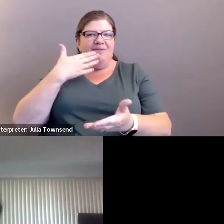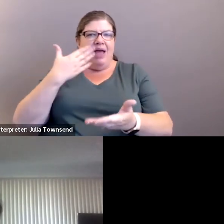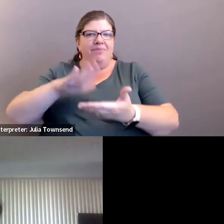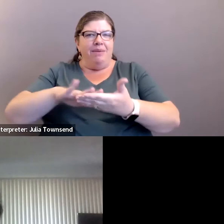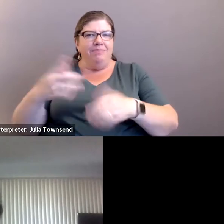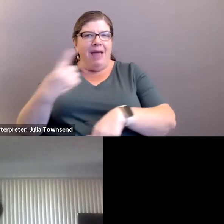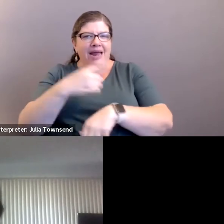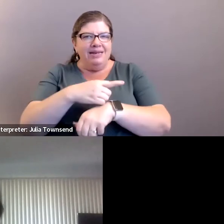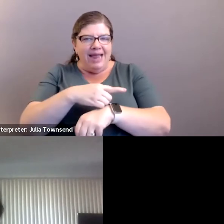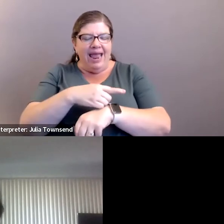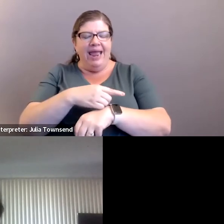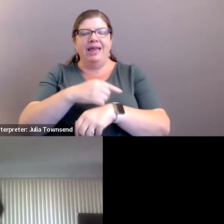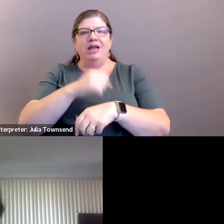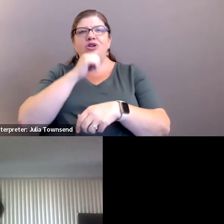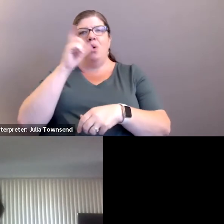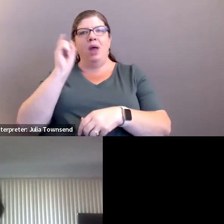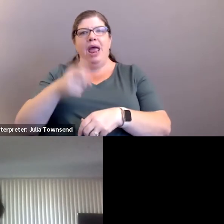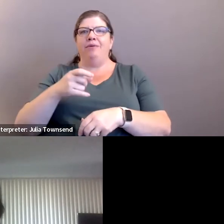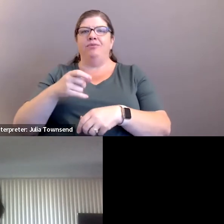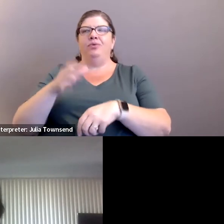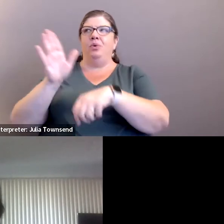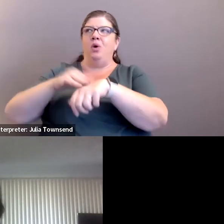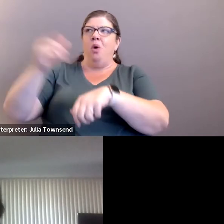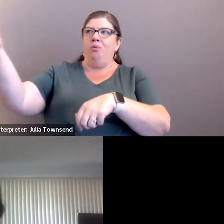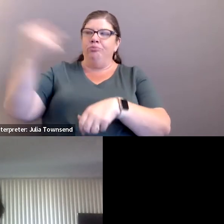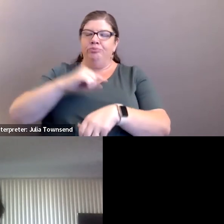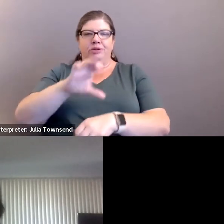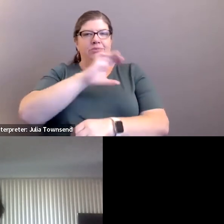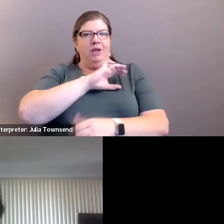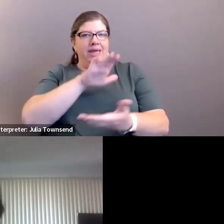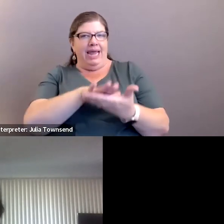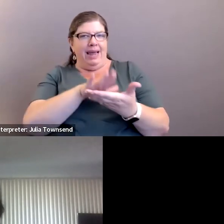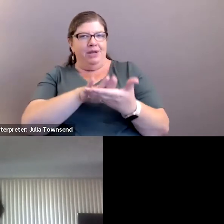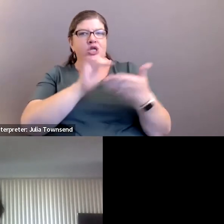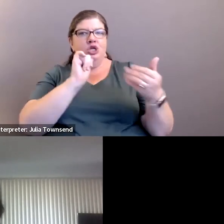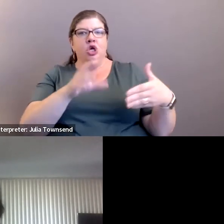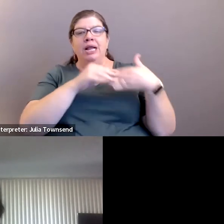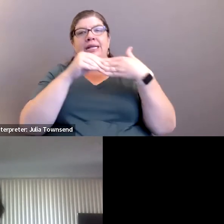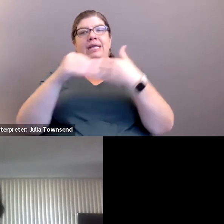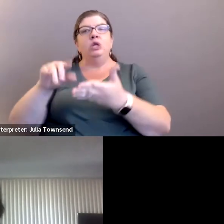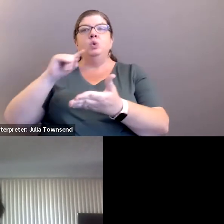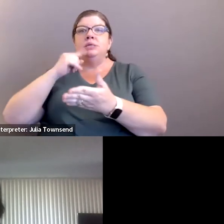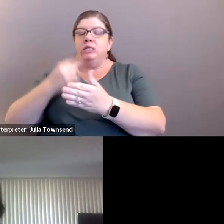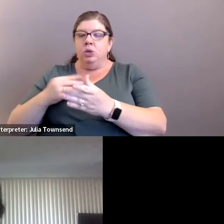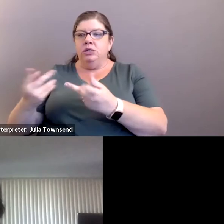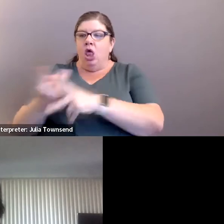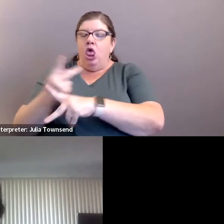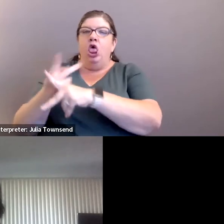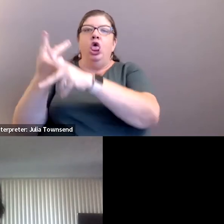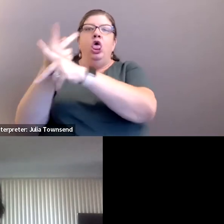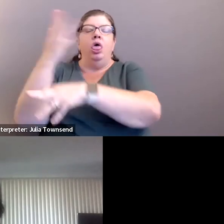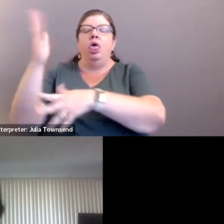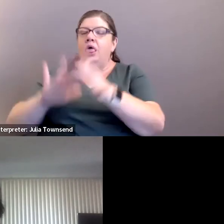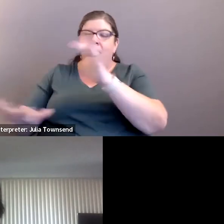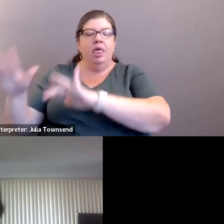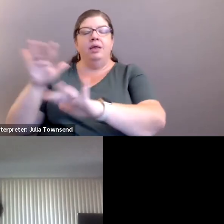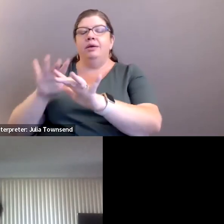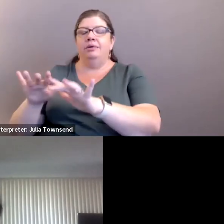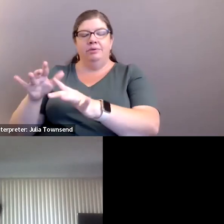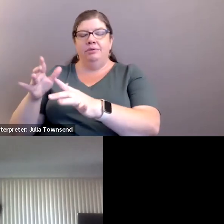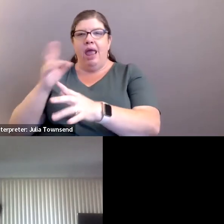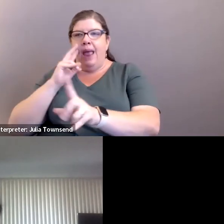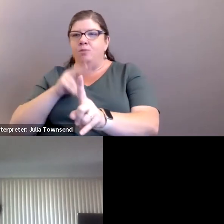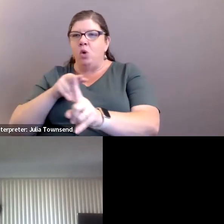day and, and don't have to resort to calling law enforcement on campus, which could lead to serious escalation and, and